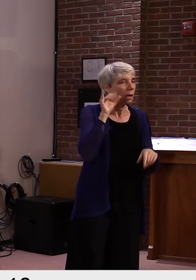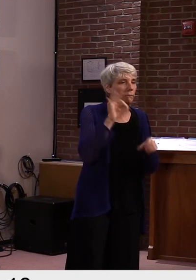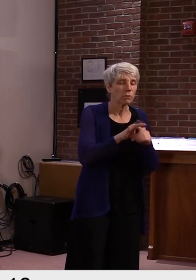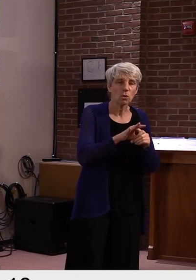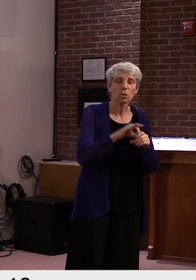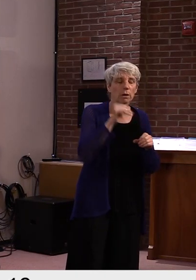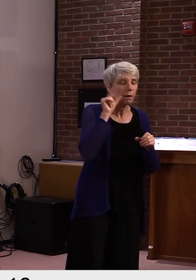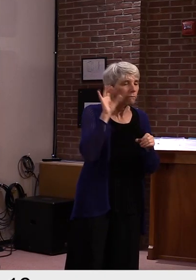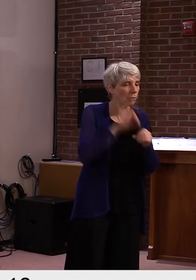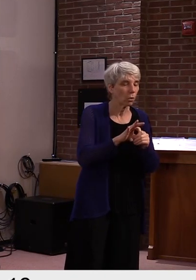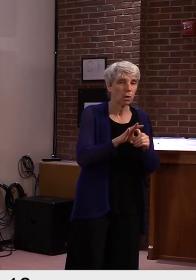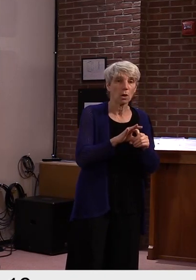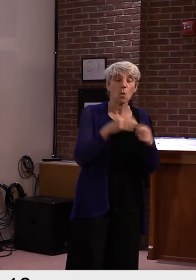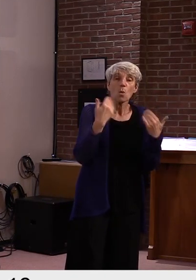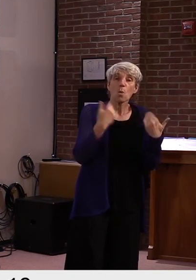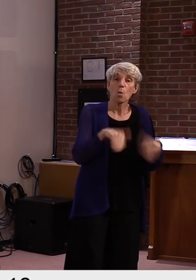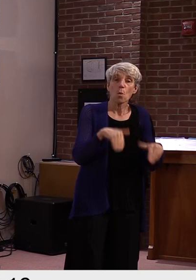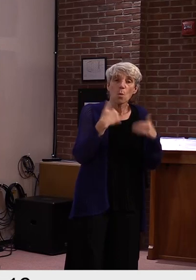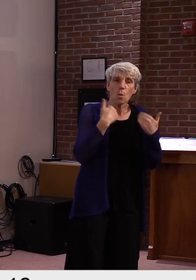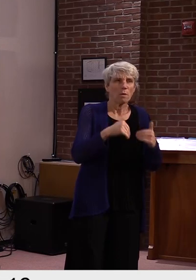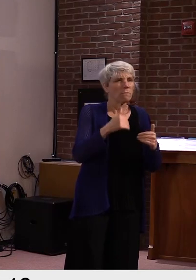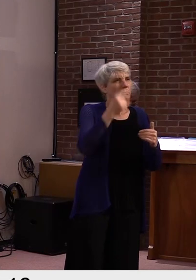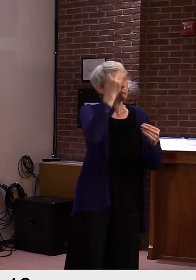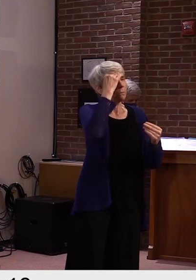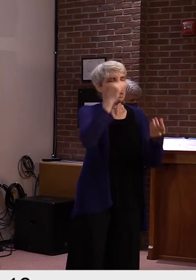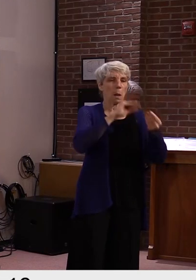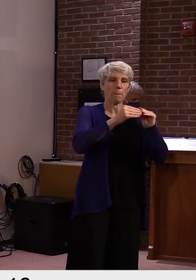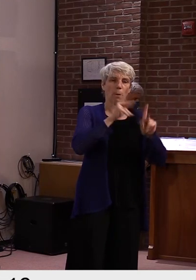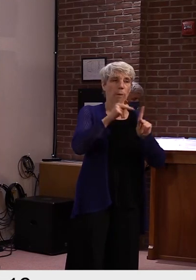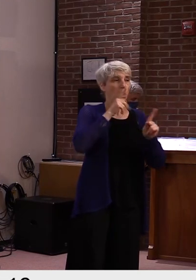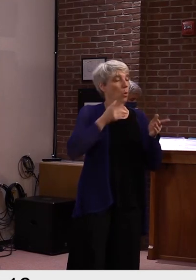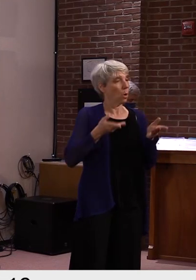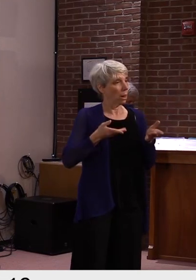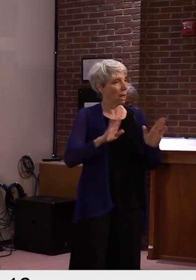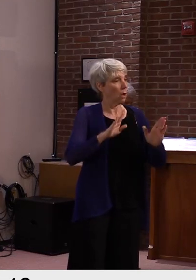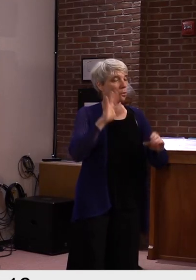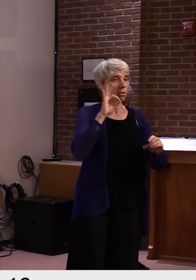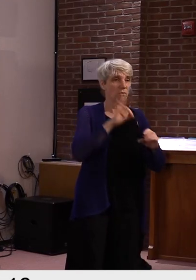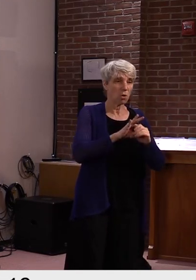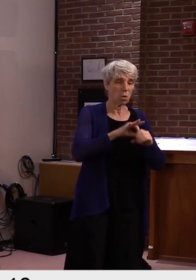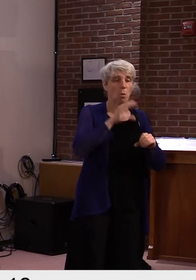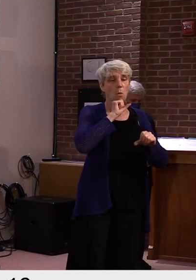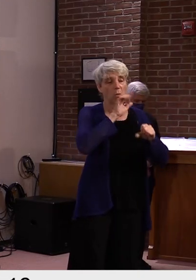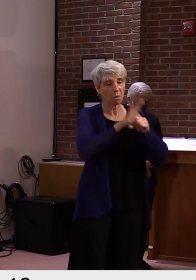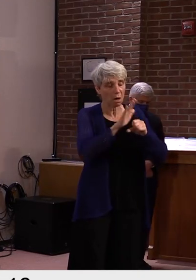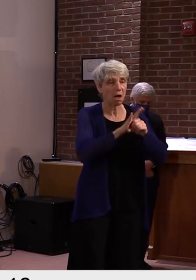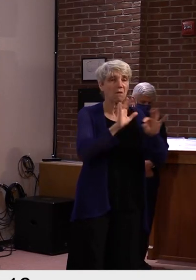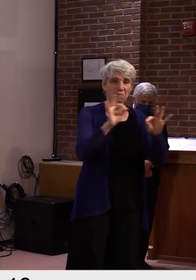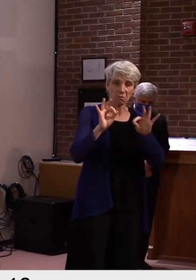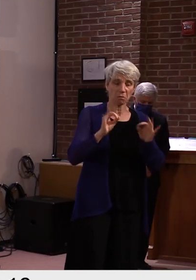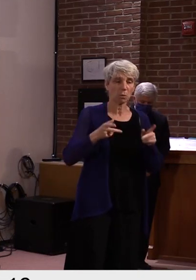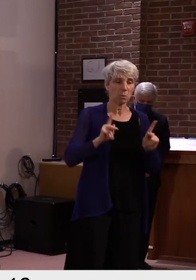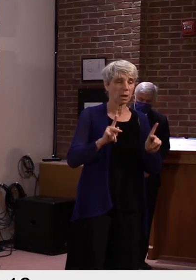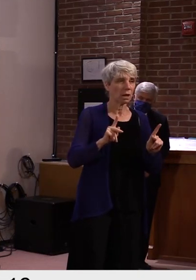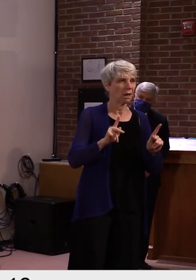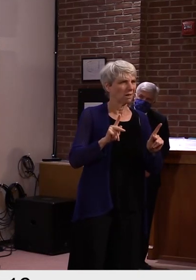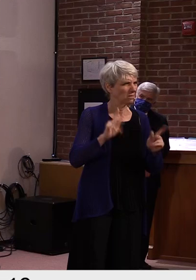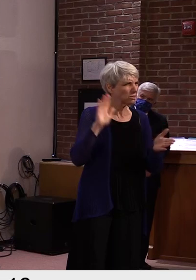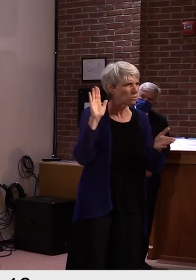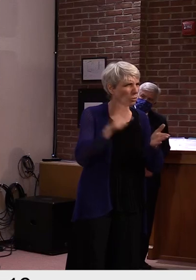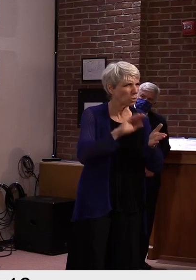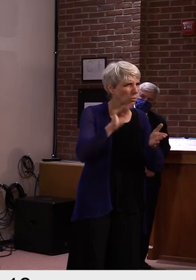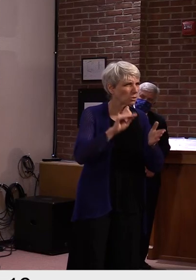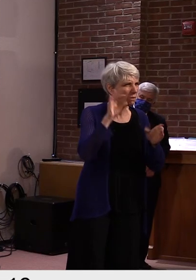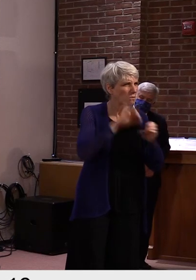population that can vote versus the population that does vote. We, we should do better. So